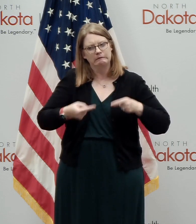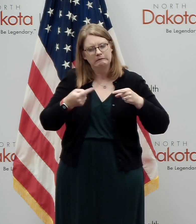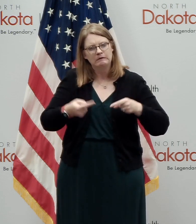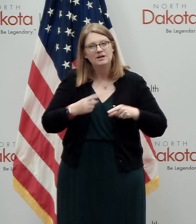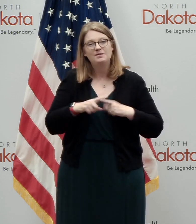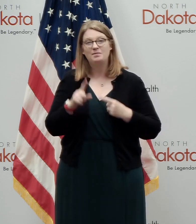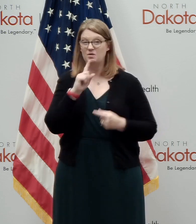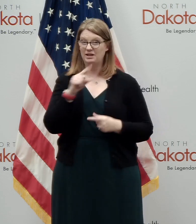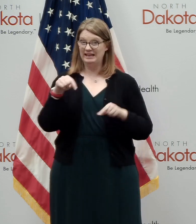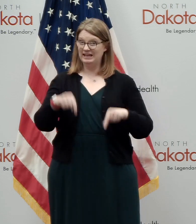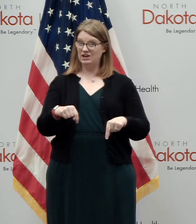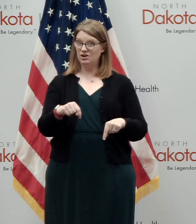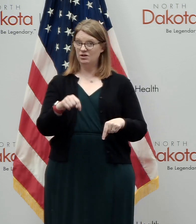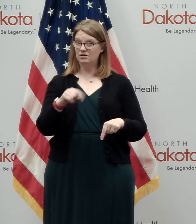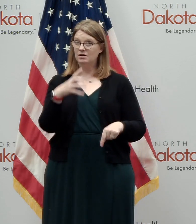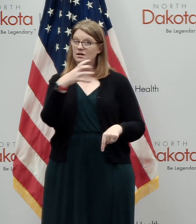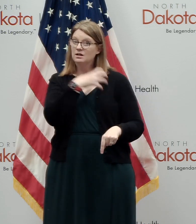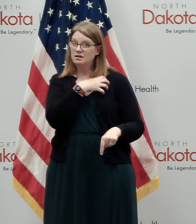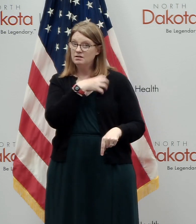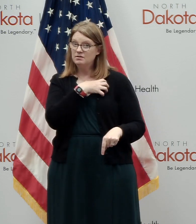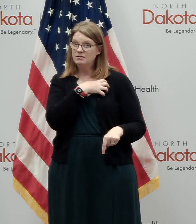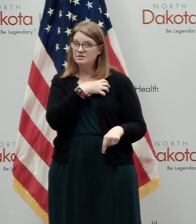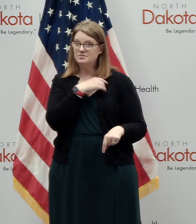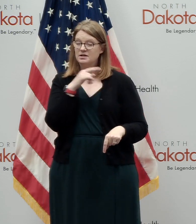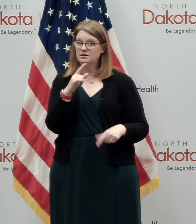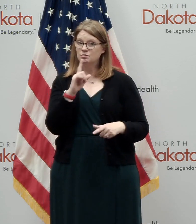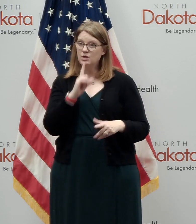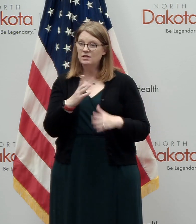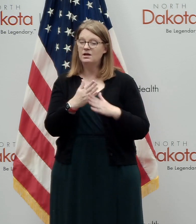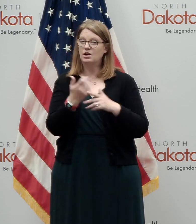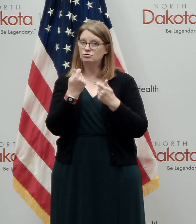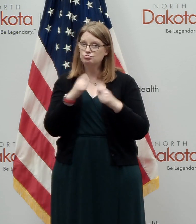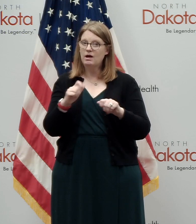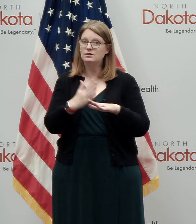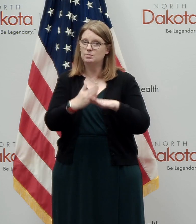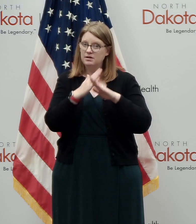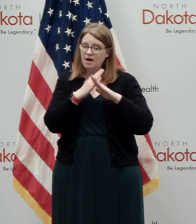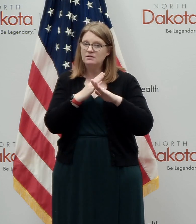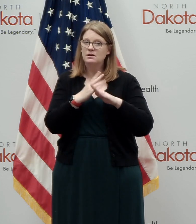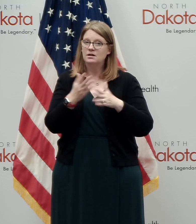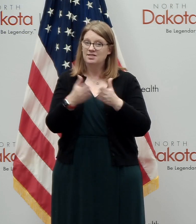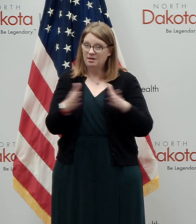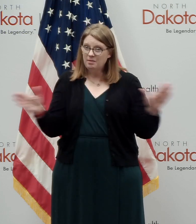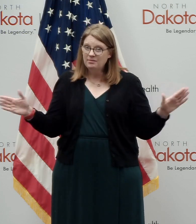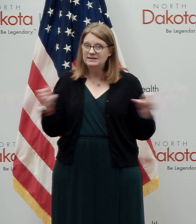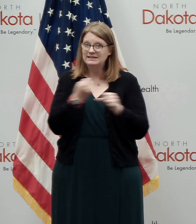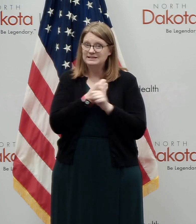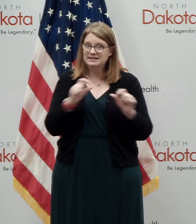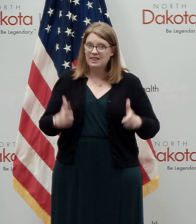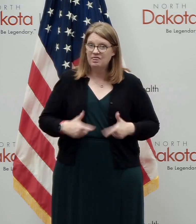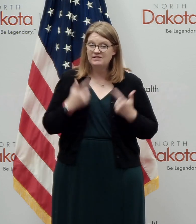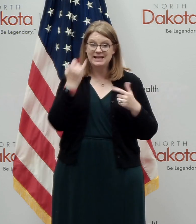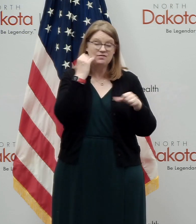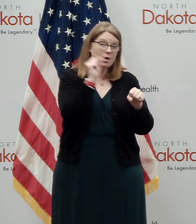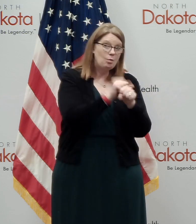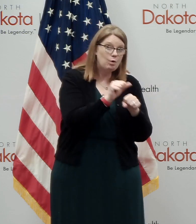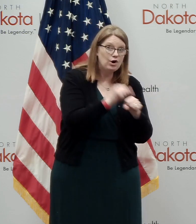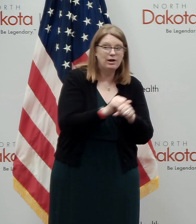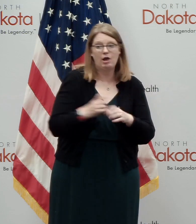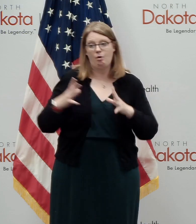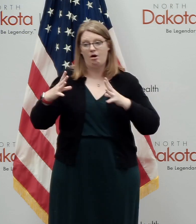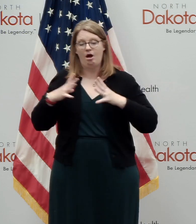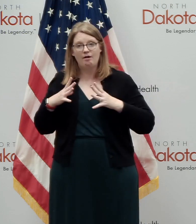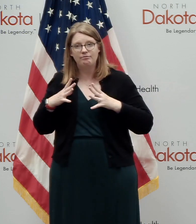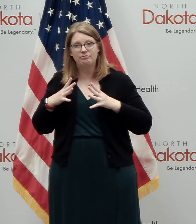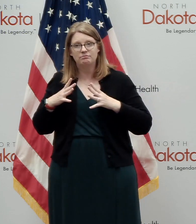law enforcement officers are out there every day working to protect the public and save lives. And whether they're on duty, uh, or whether they're